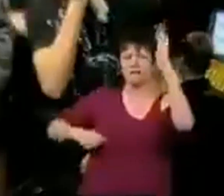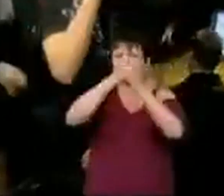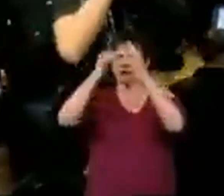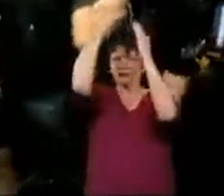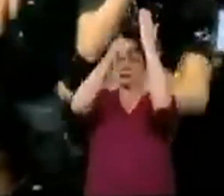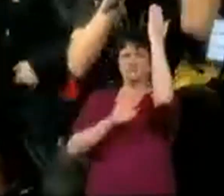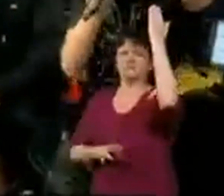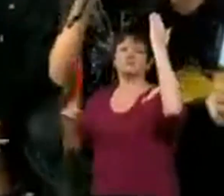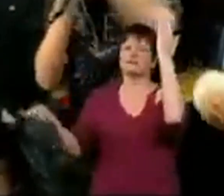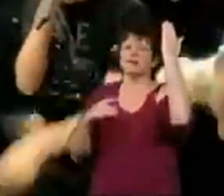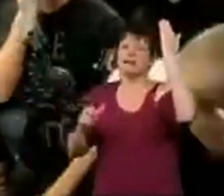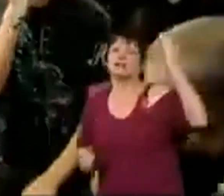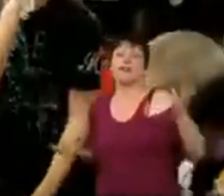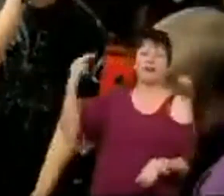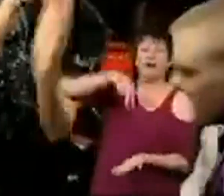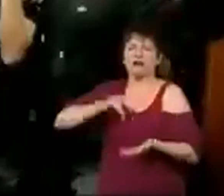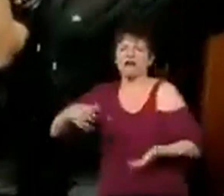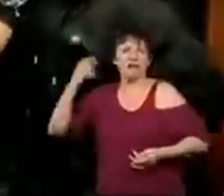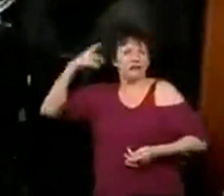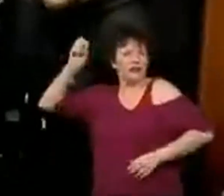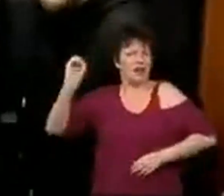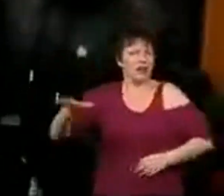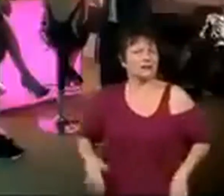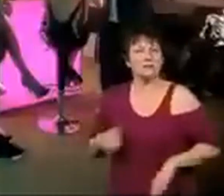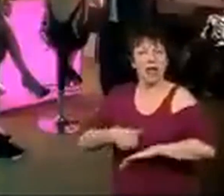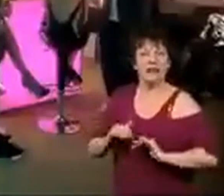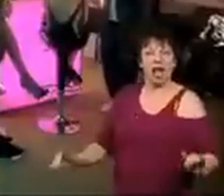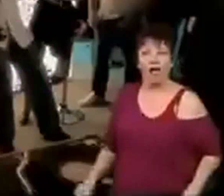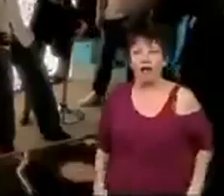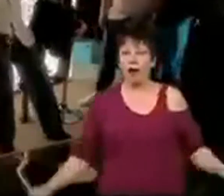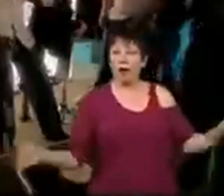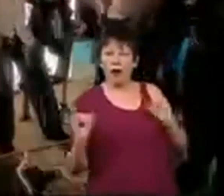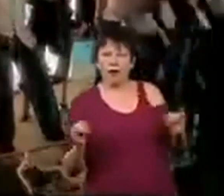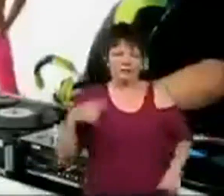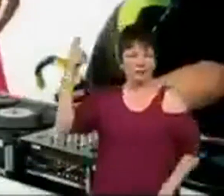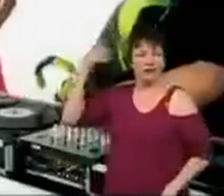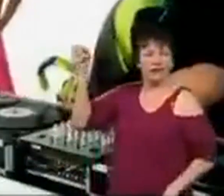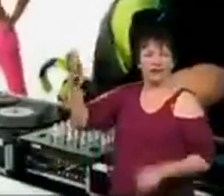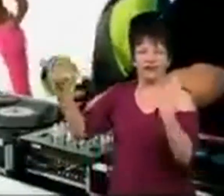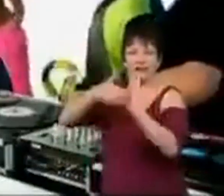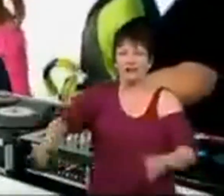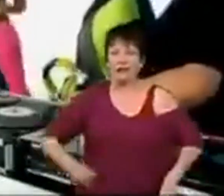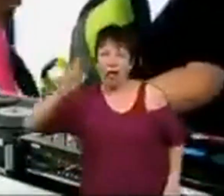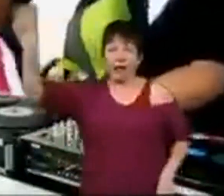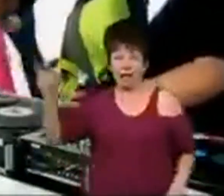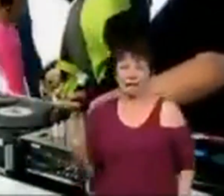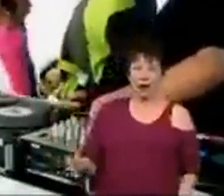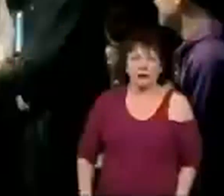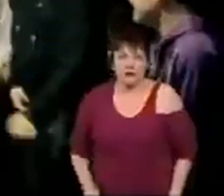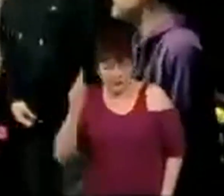and when we hit the chart we're topping it so get on your feet and put a donk on it baseline oh wicked i'll put a donk on it electro oh